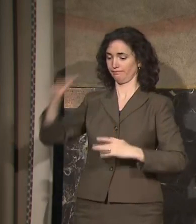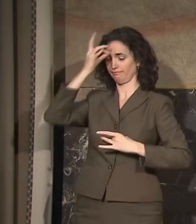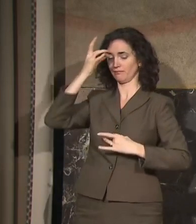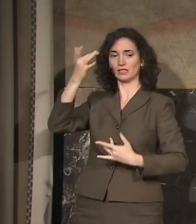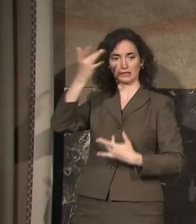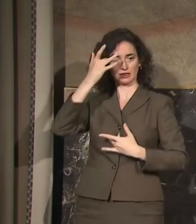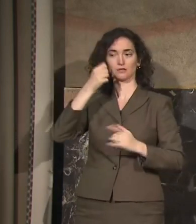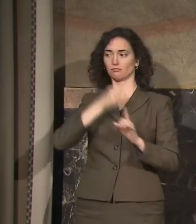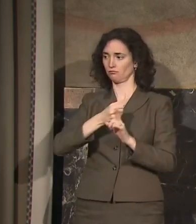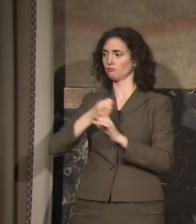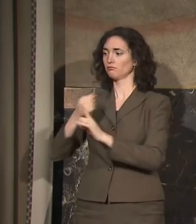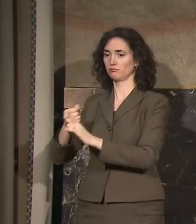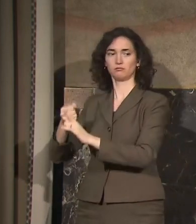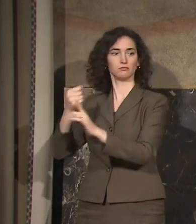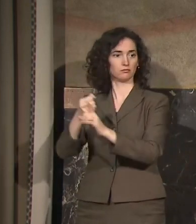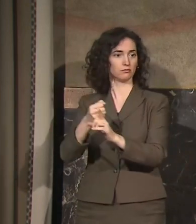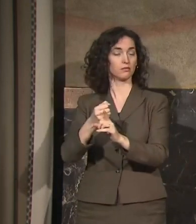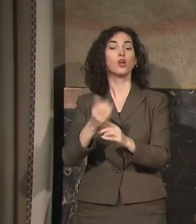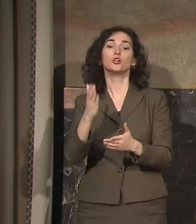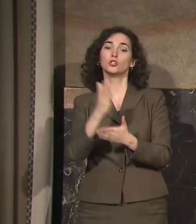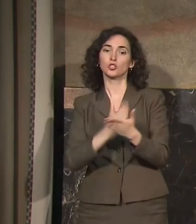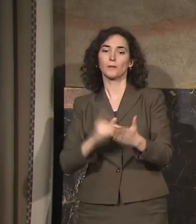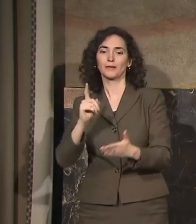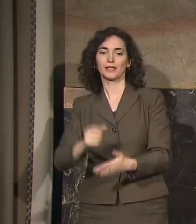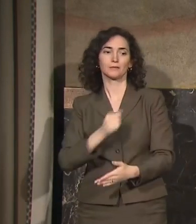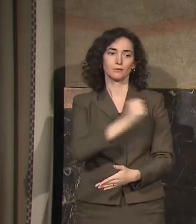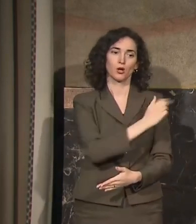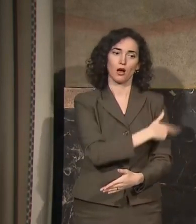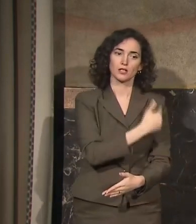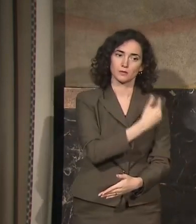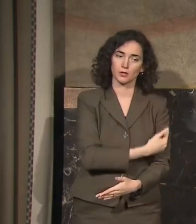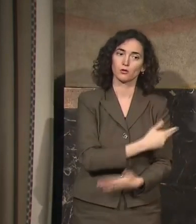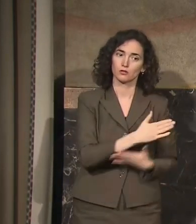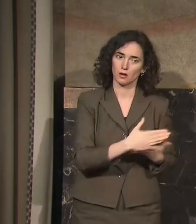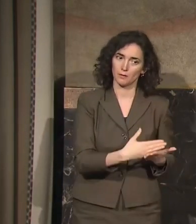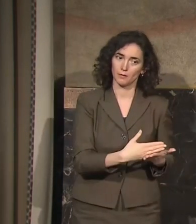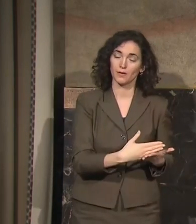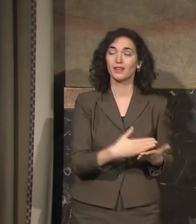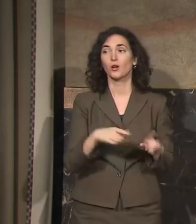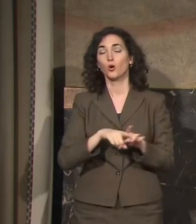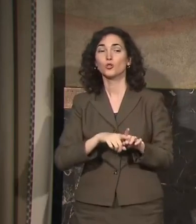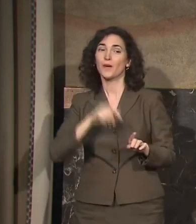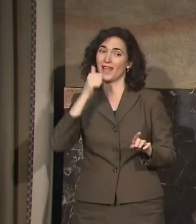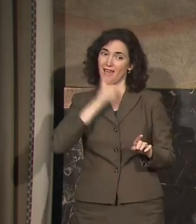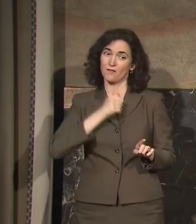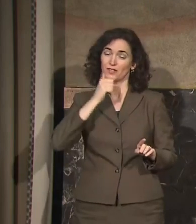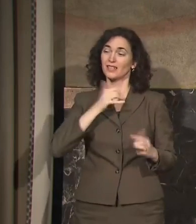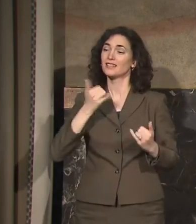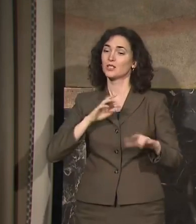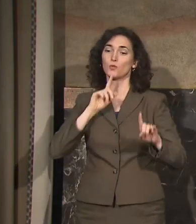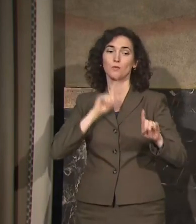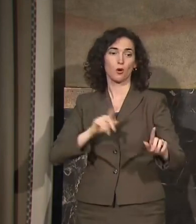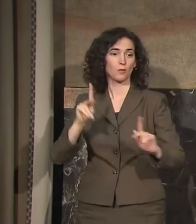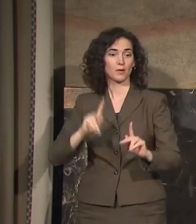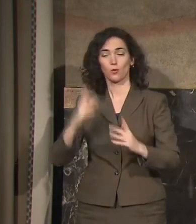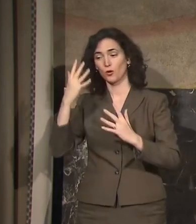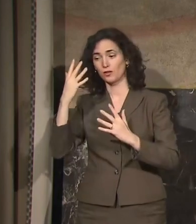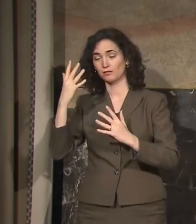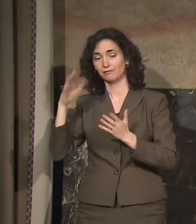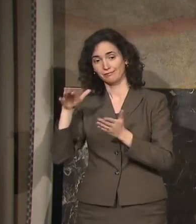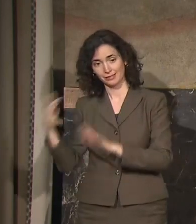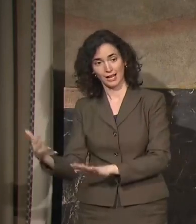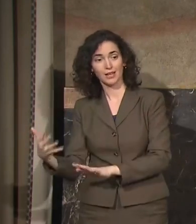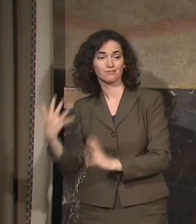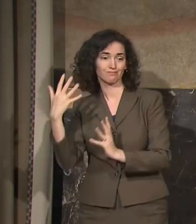some of whom have to be hospitalized. And unfortunately, every single day we're reporting new deaths. Today, 31. 31.